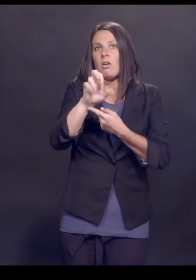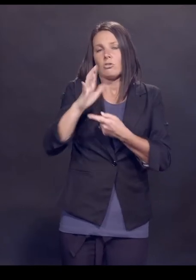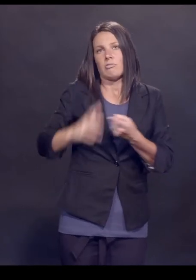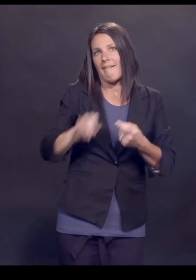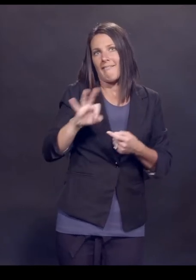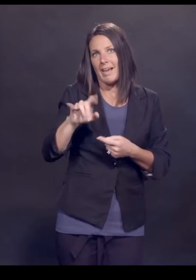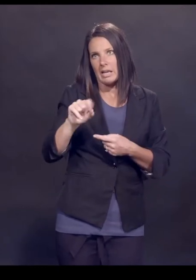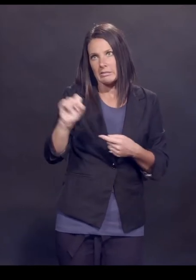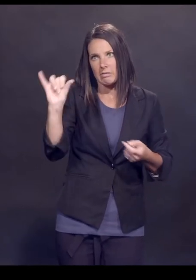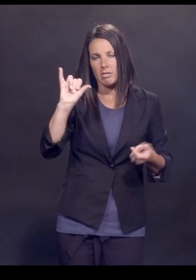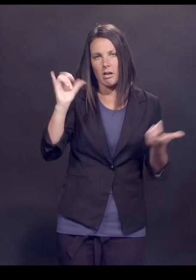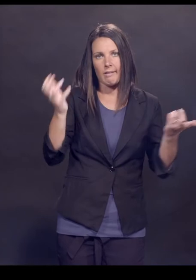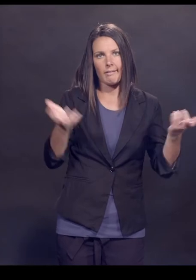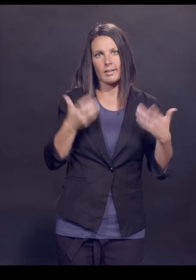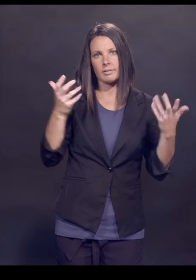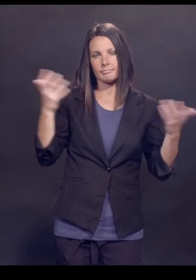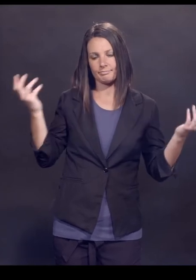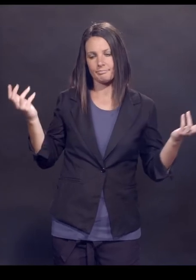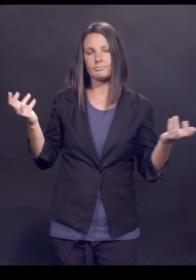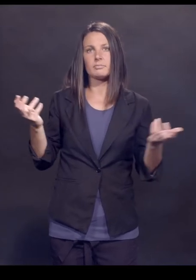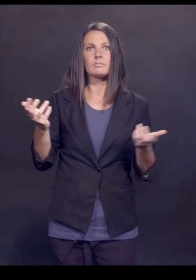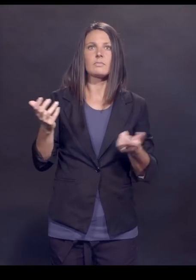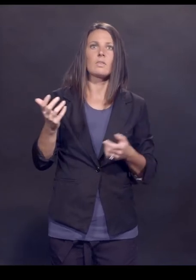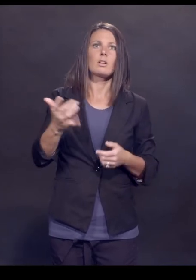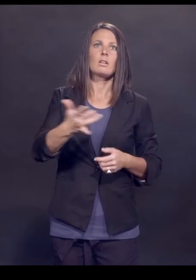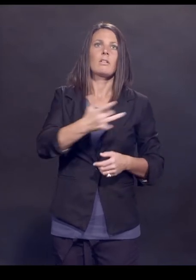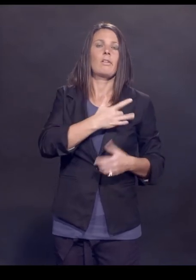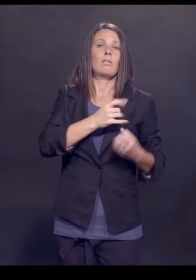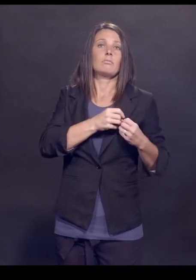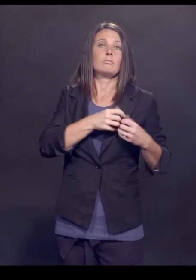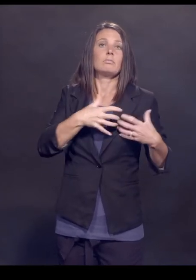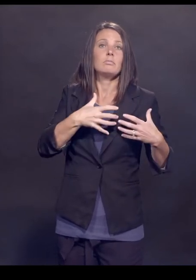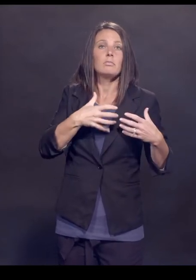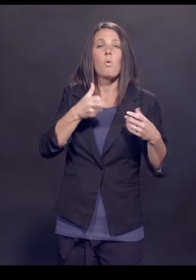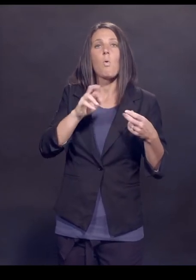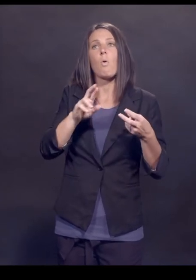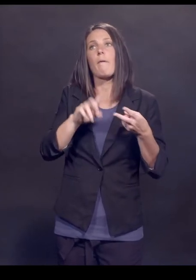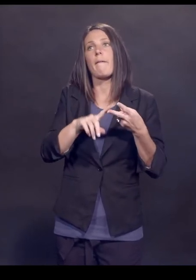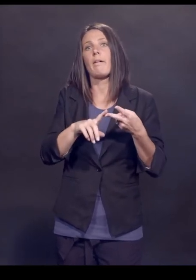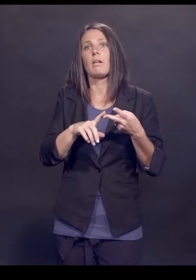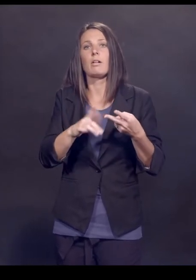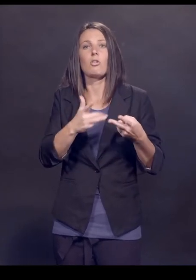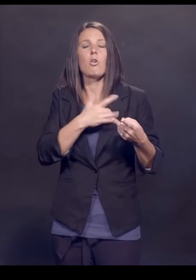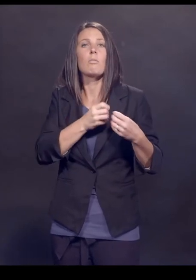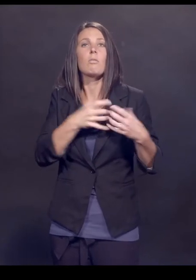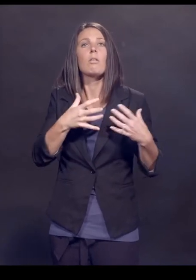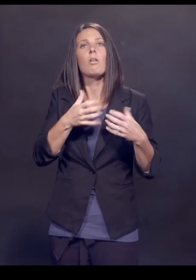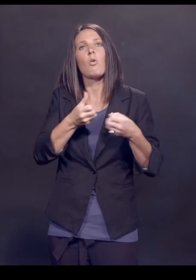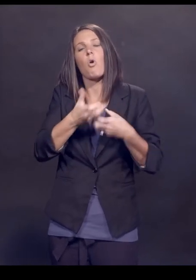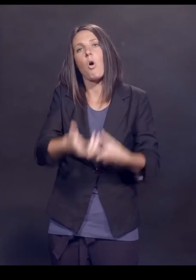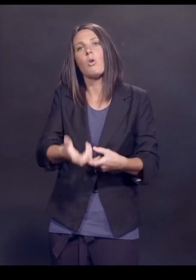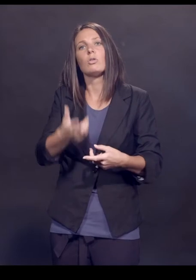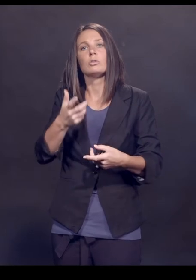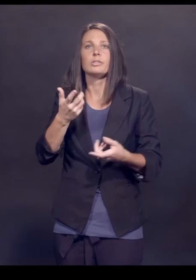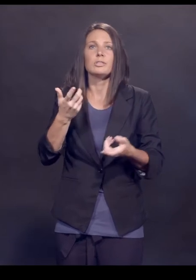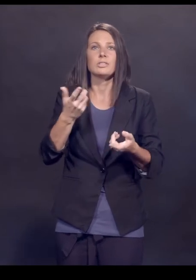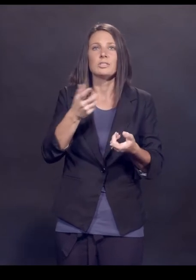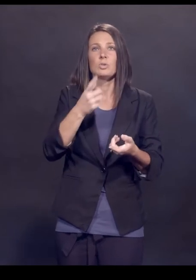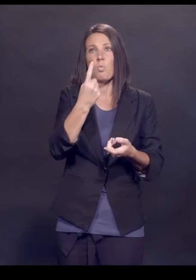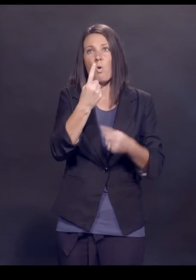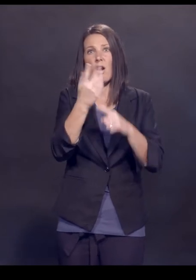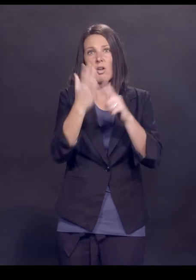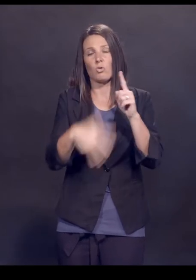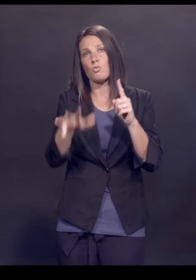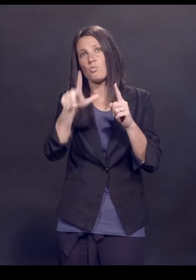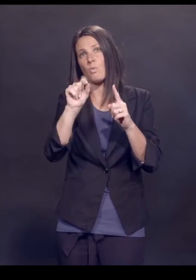like myocardial inflammation, which occurs maybe as frequently as 1 in